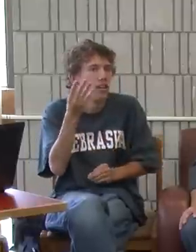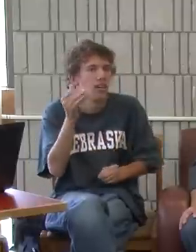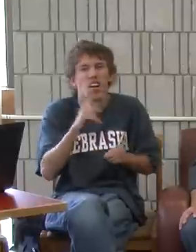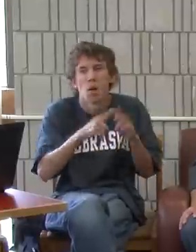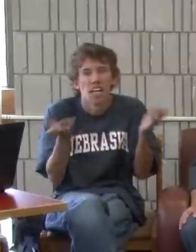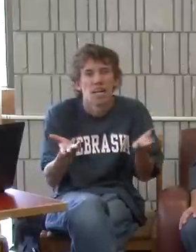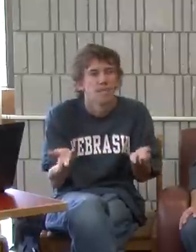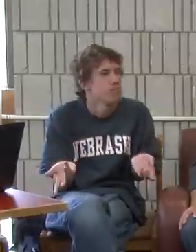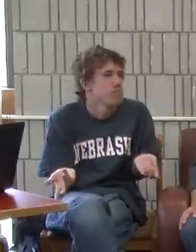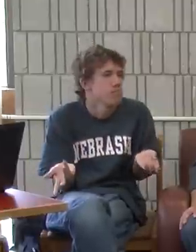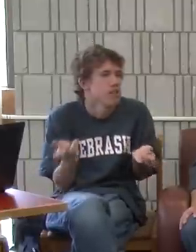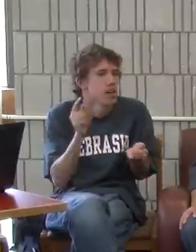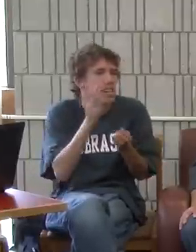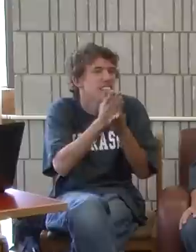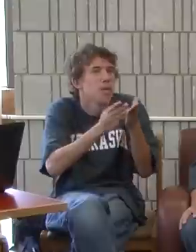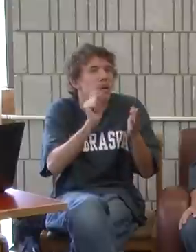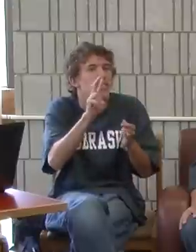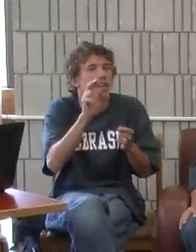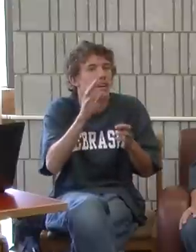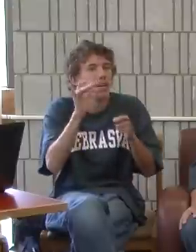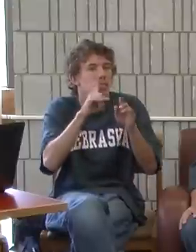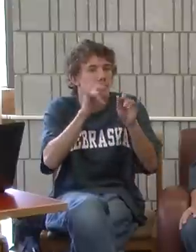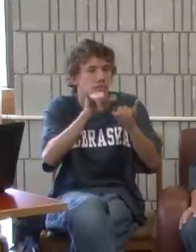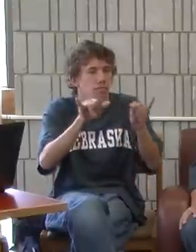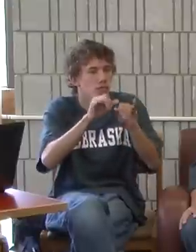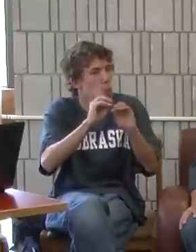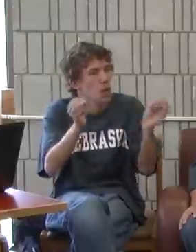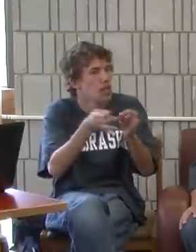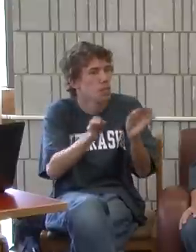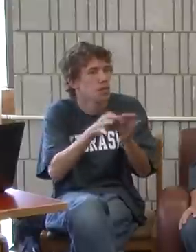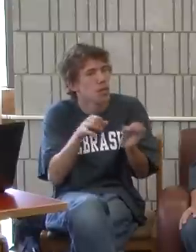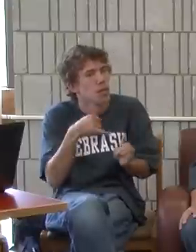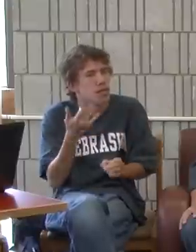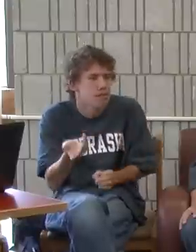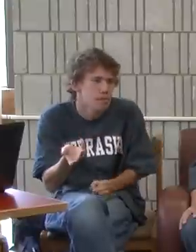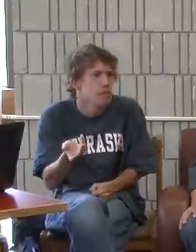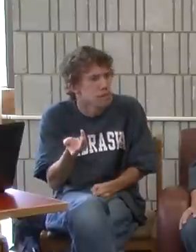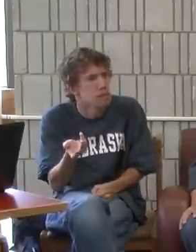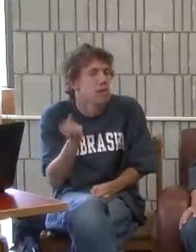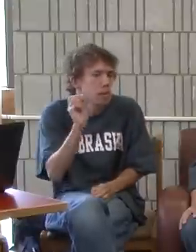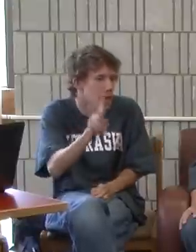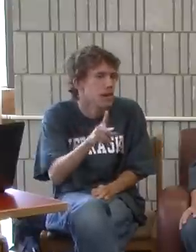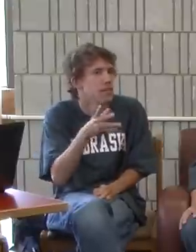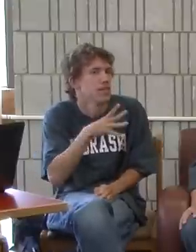news, and it's captioned. But here, we have some TV monitors, but they're not captioned.